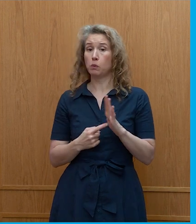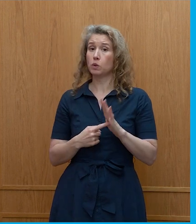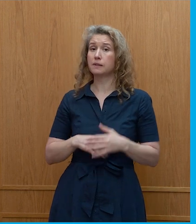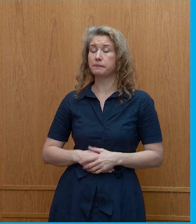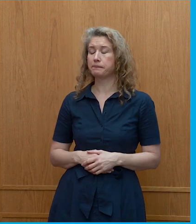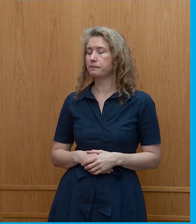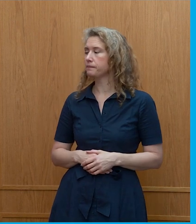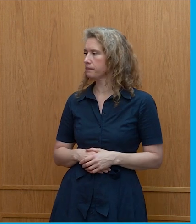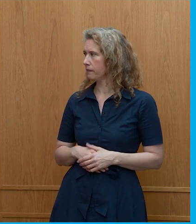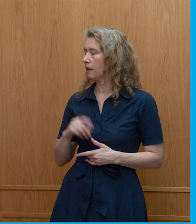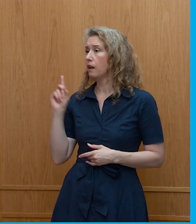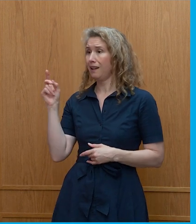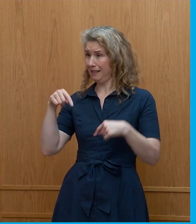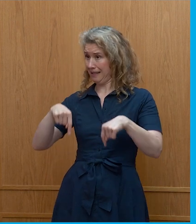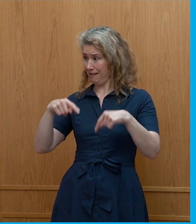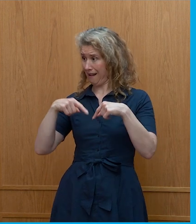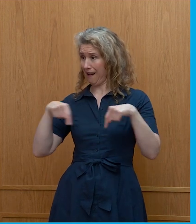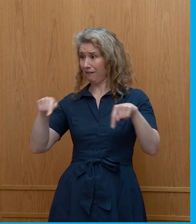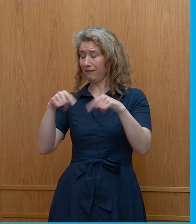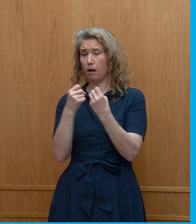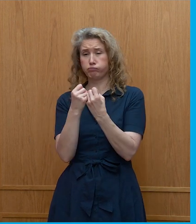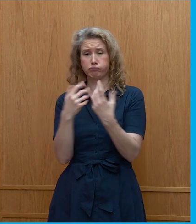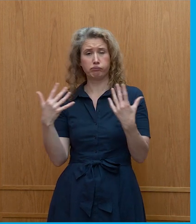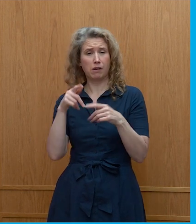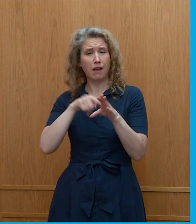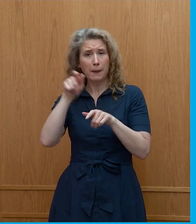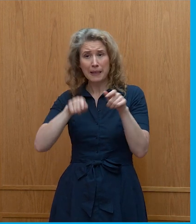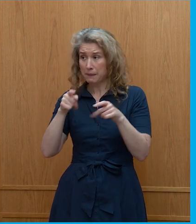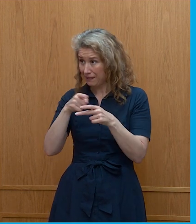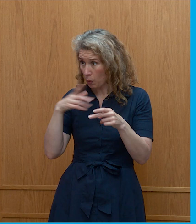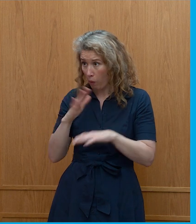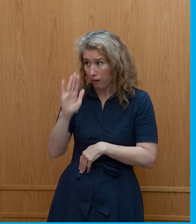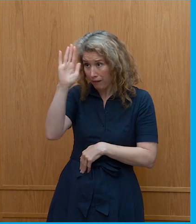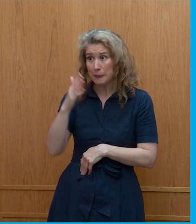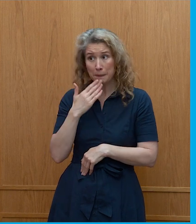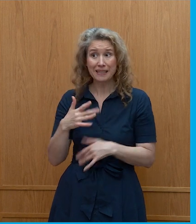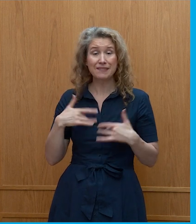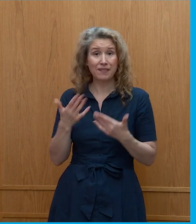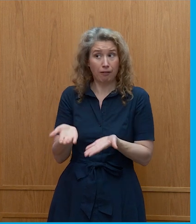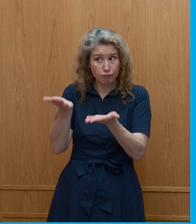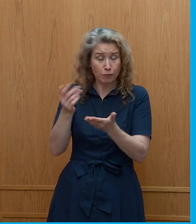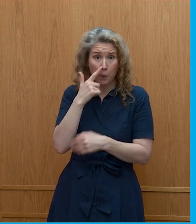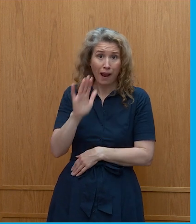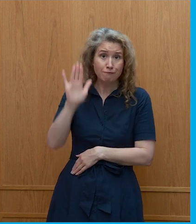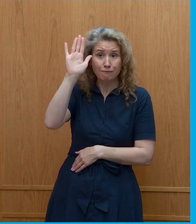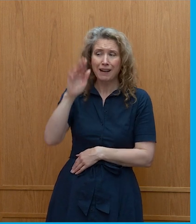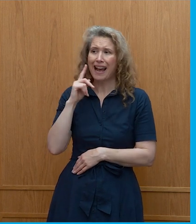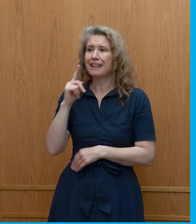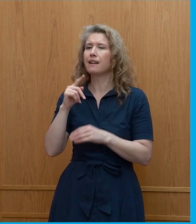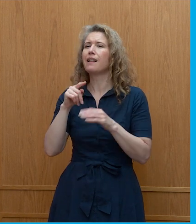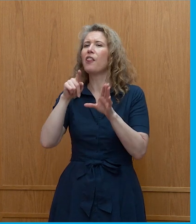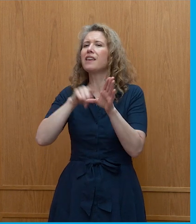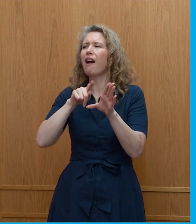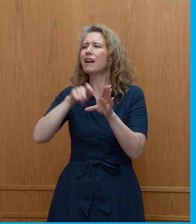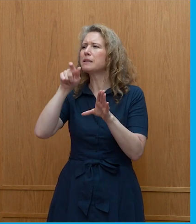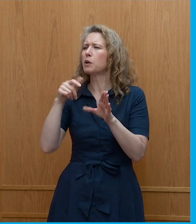So, we've got a lot of young people in the audience today. If any of you want to say anything, please do put your hand up. I think the youngest hand up